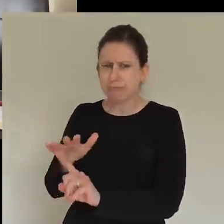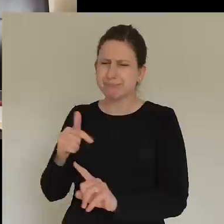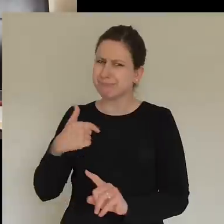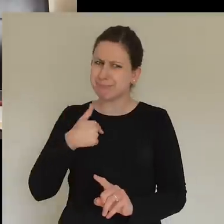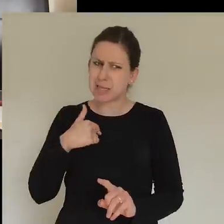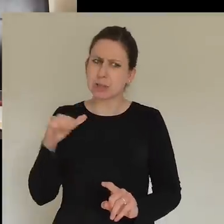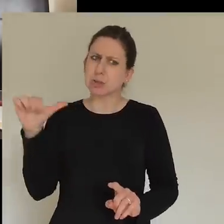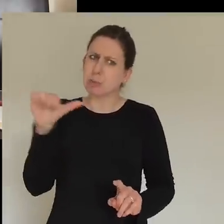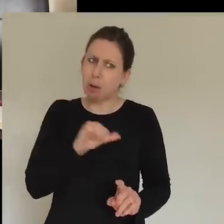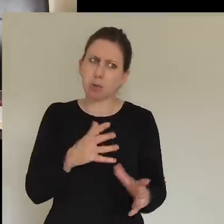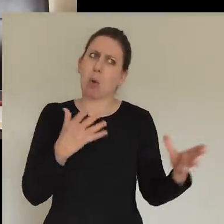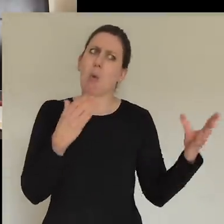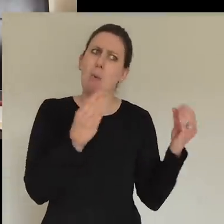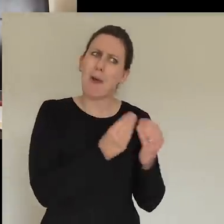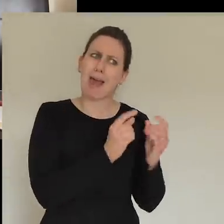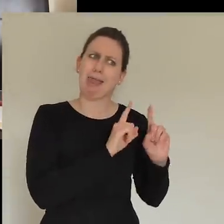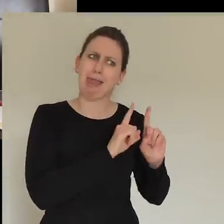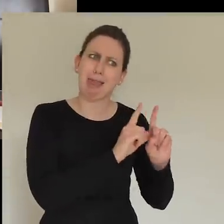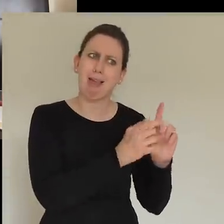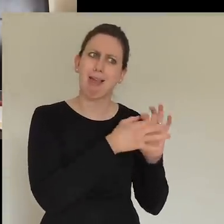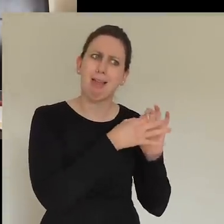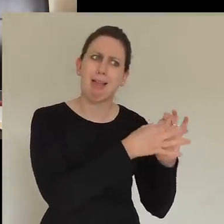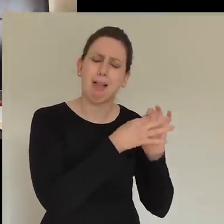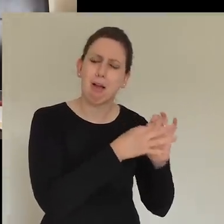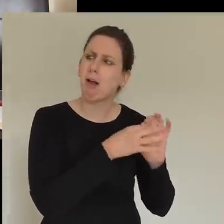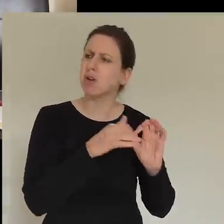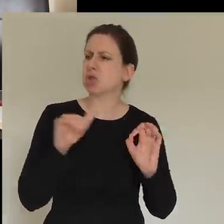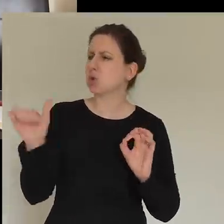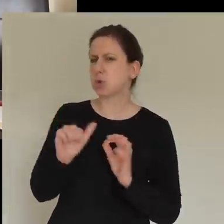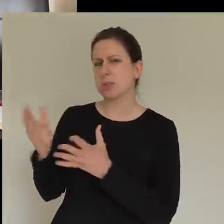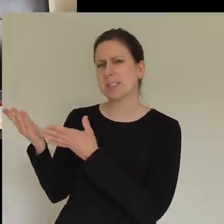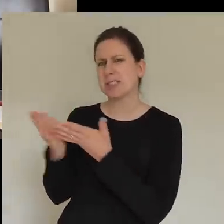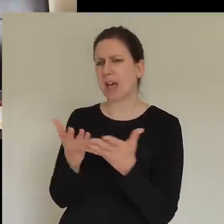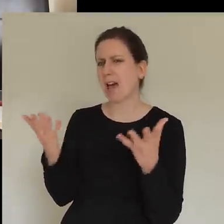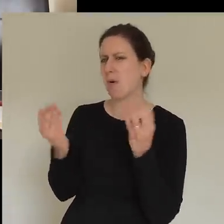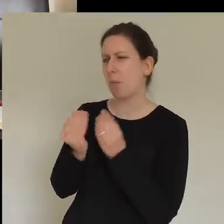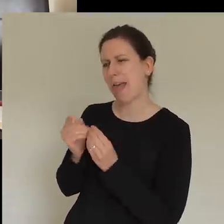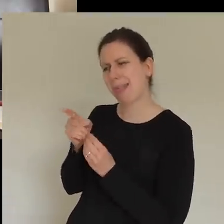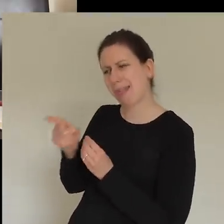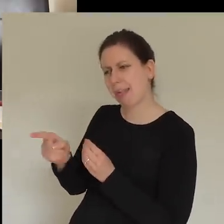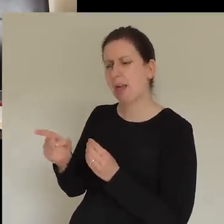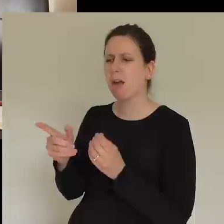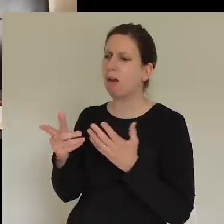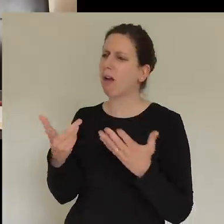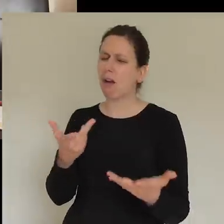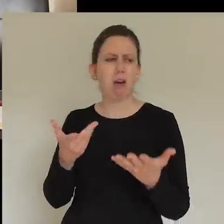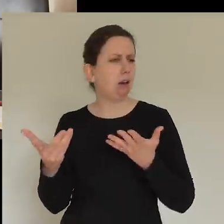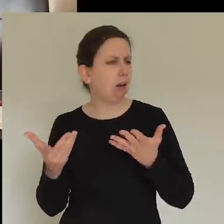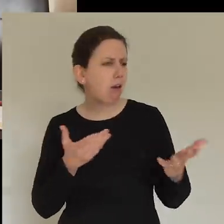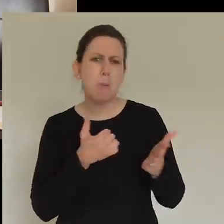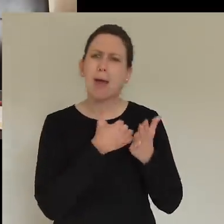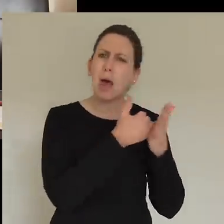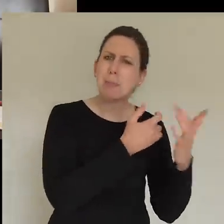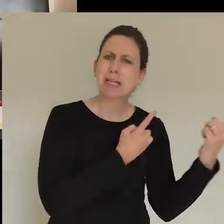Are they people I'm meant to be serving with? Are we complementing one another? Are we able to freely use our gifts